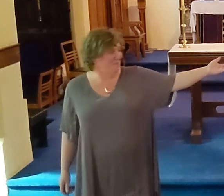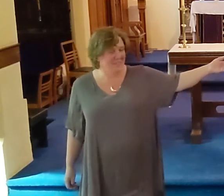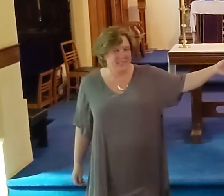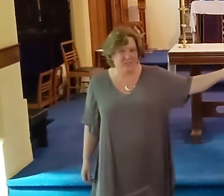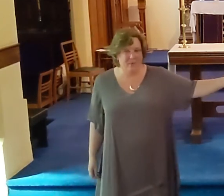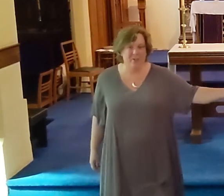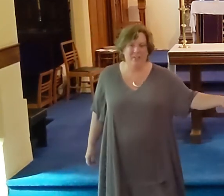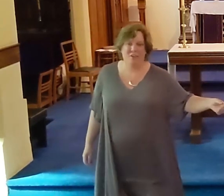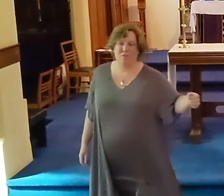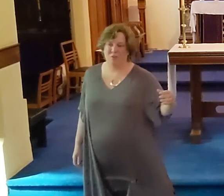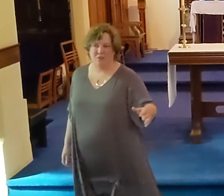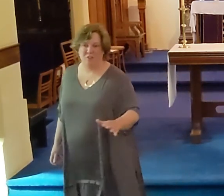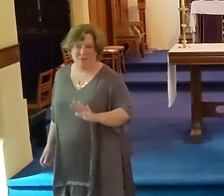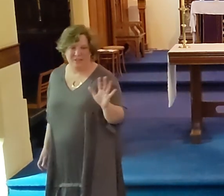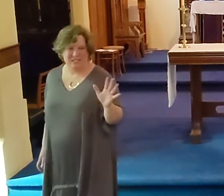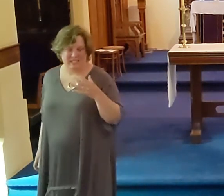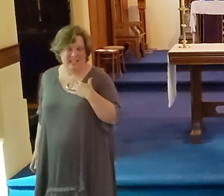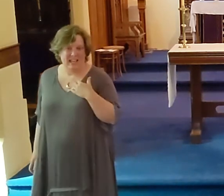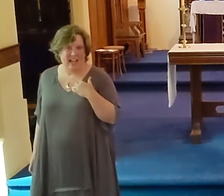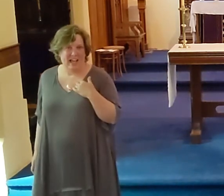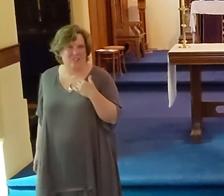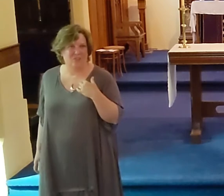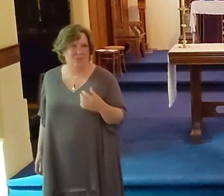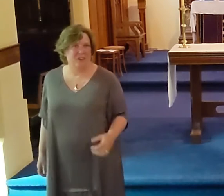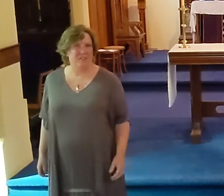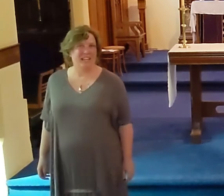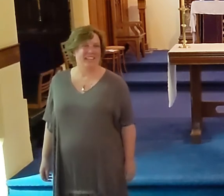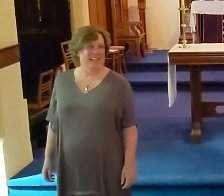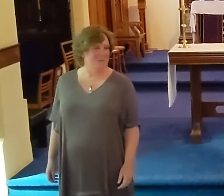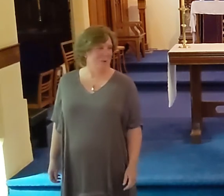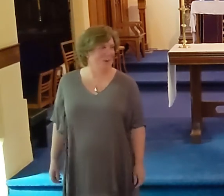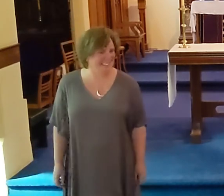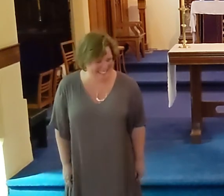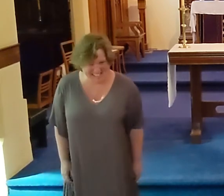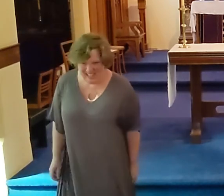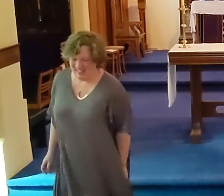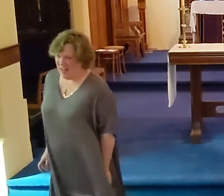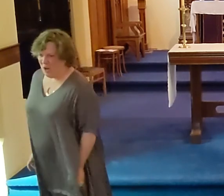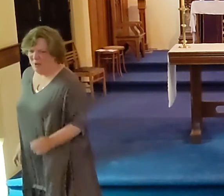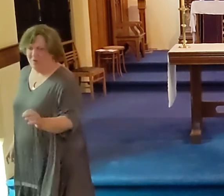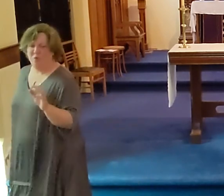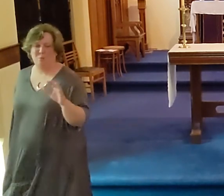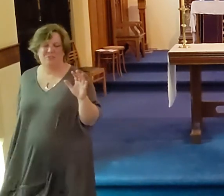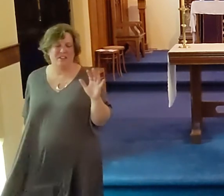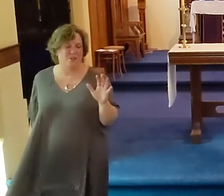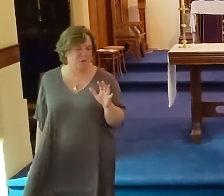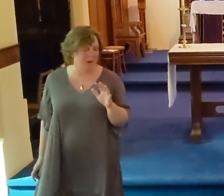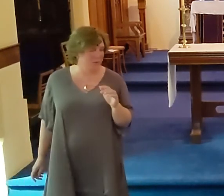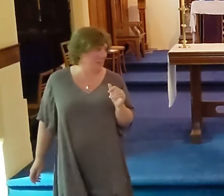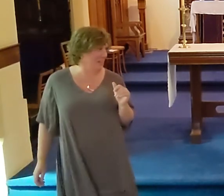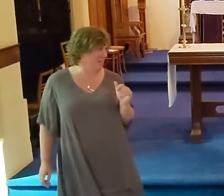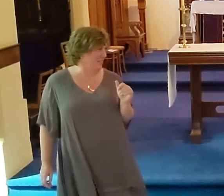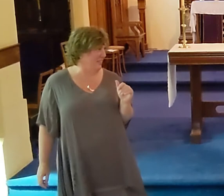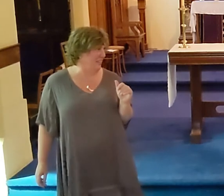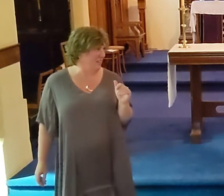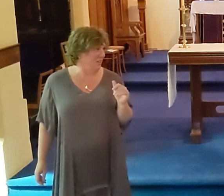amazing. They only, we only heard four songs, but honestly, our hearts could not have taken any more. And we were 40% of the